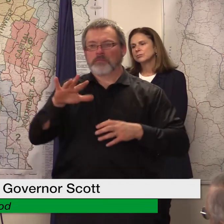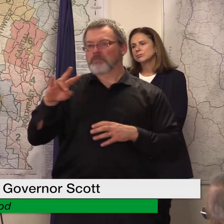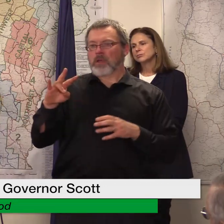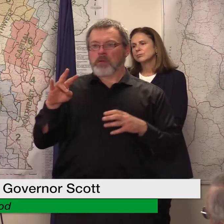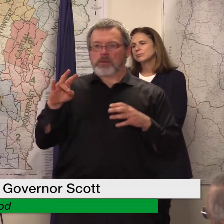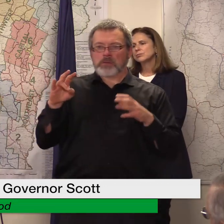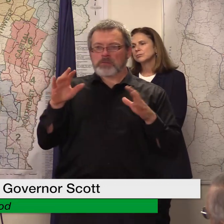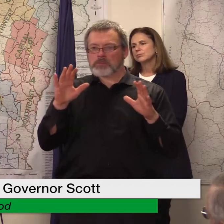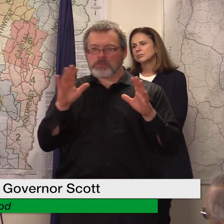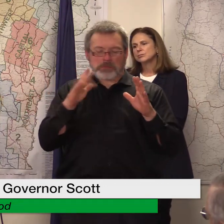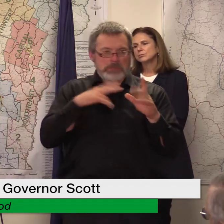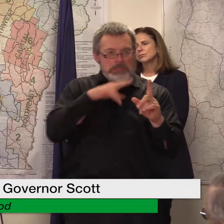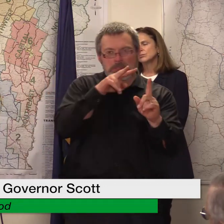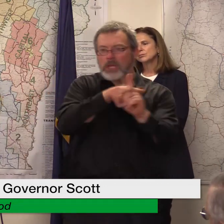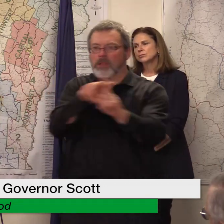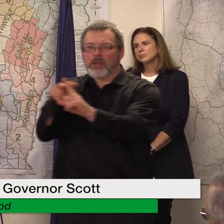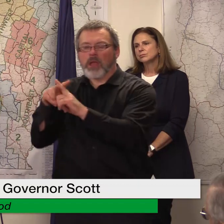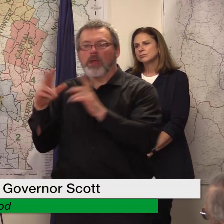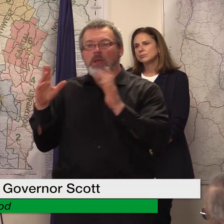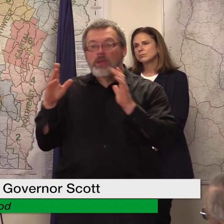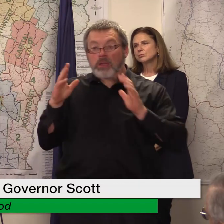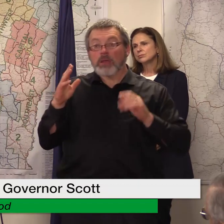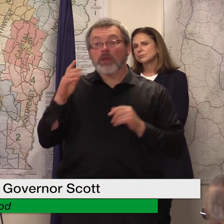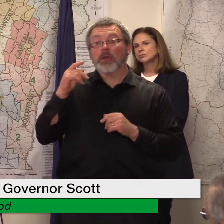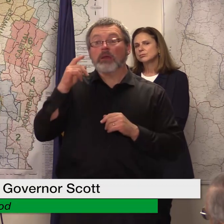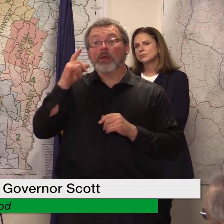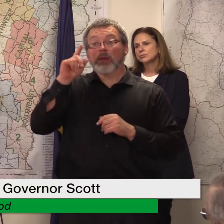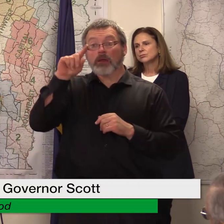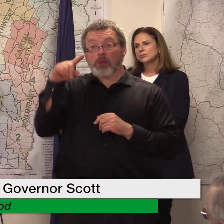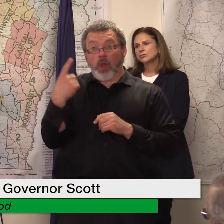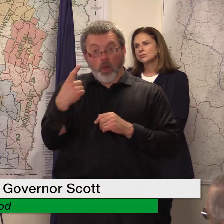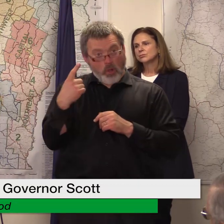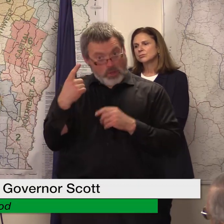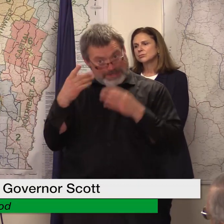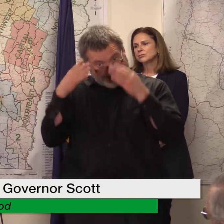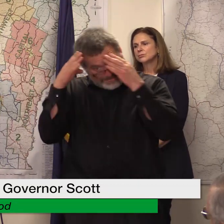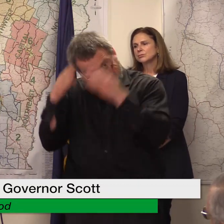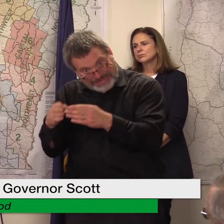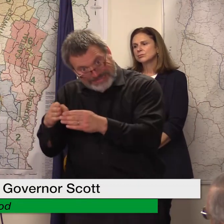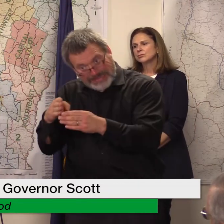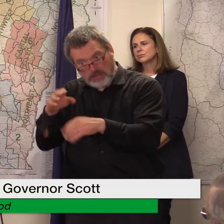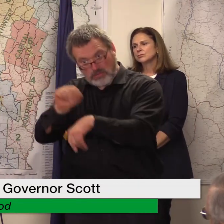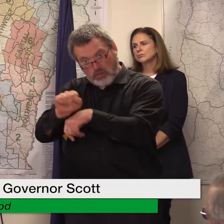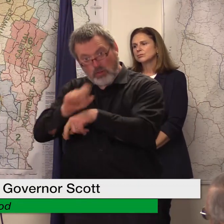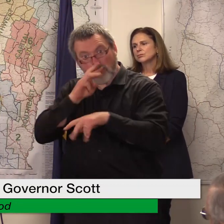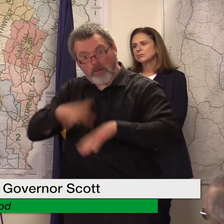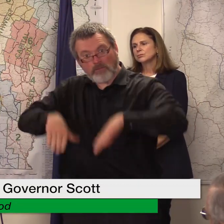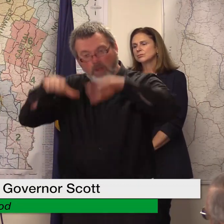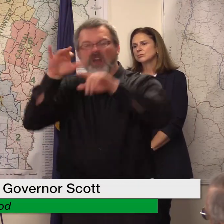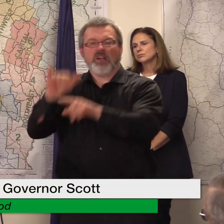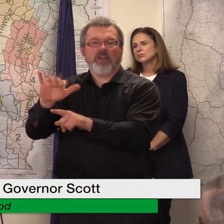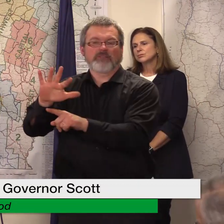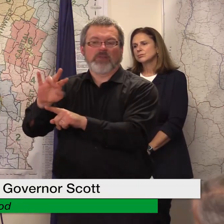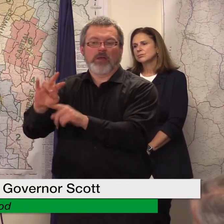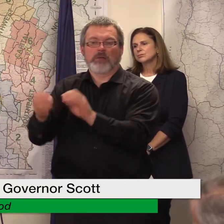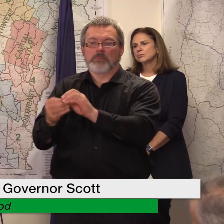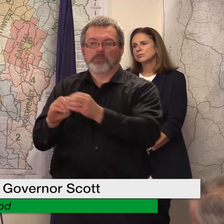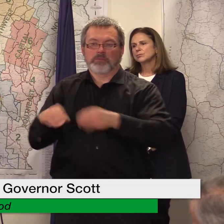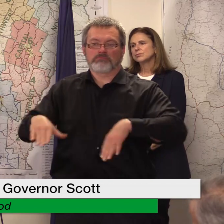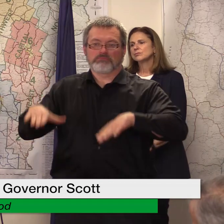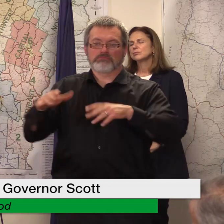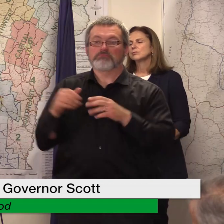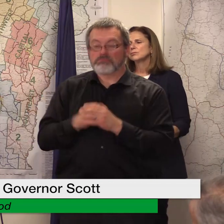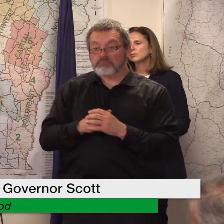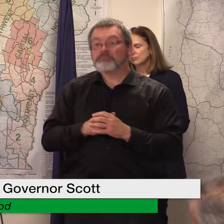issue but those are the people that are solely doing that mission for us um our distribution team is still on so they're kind of on